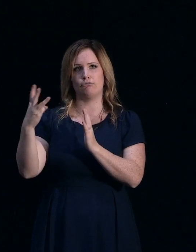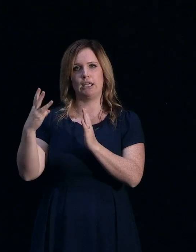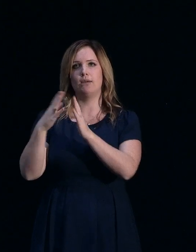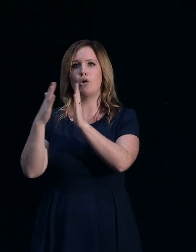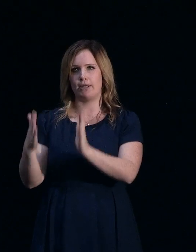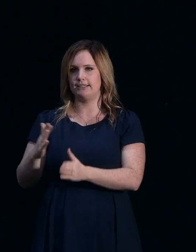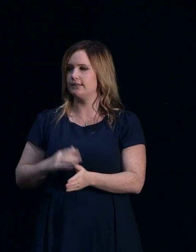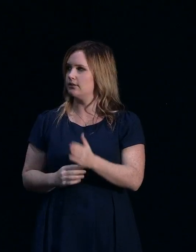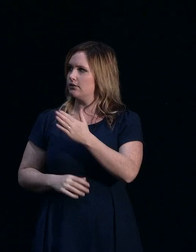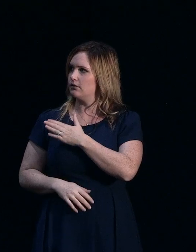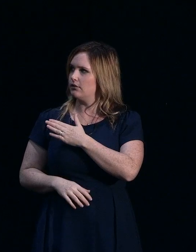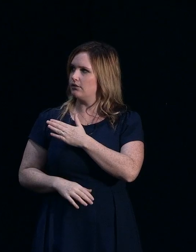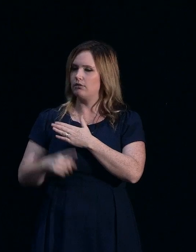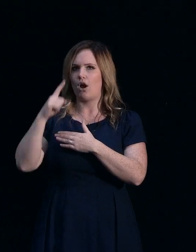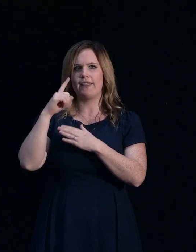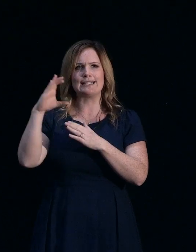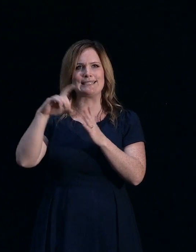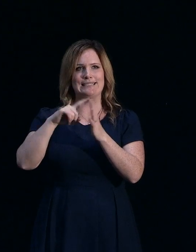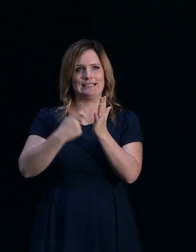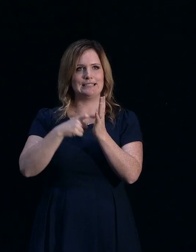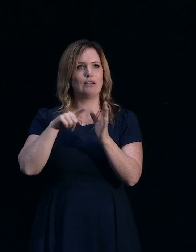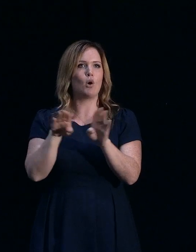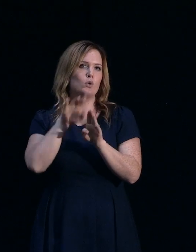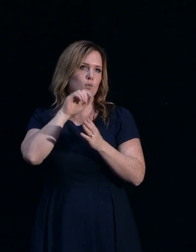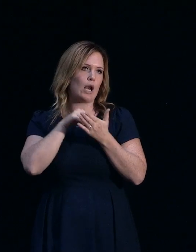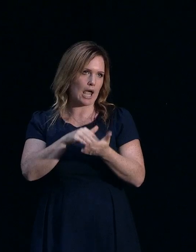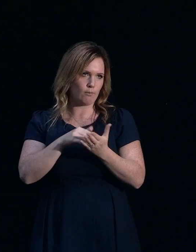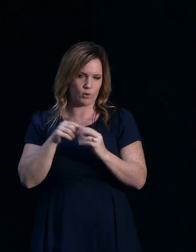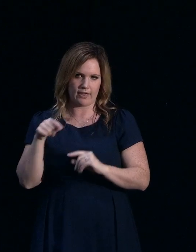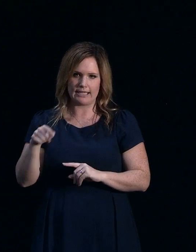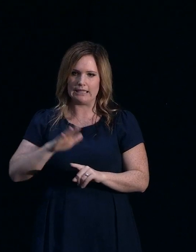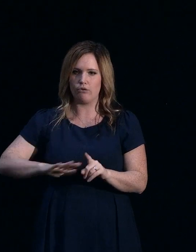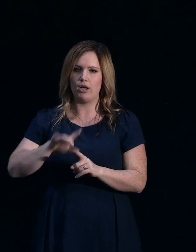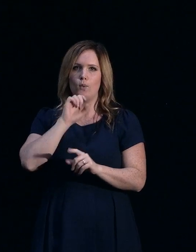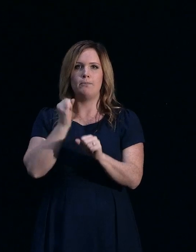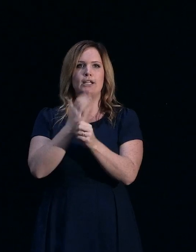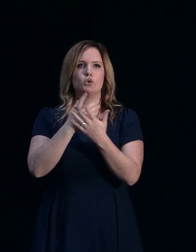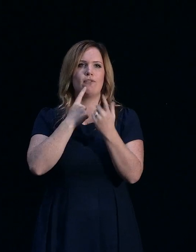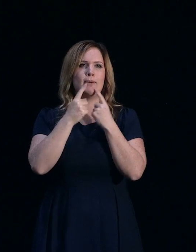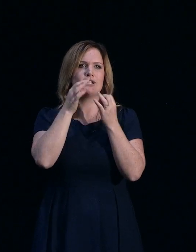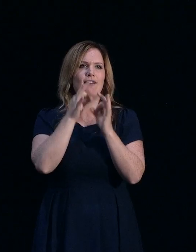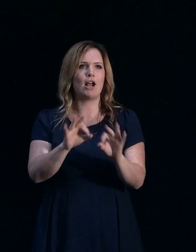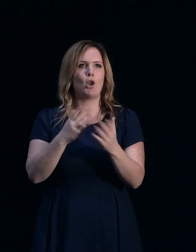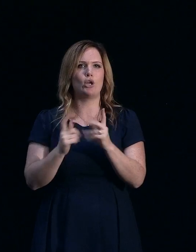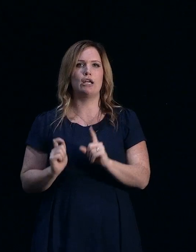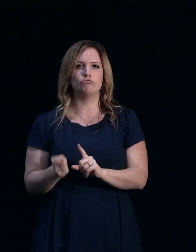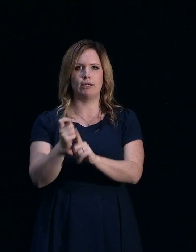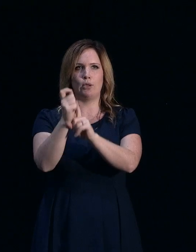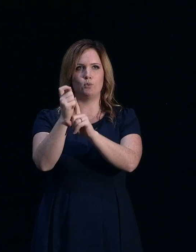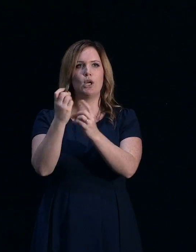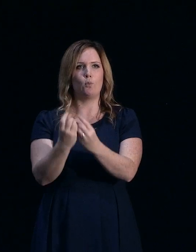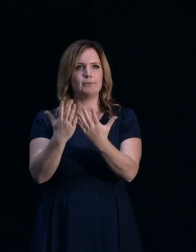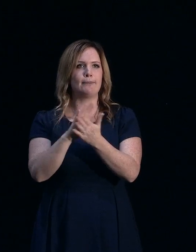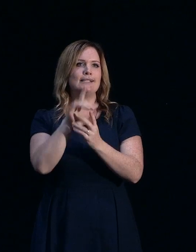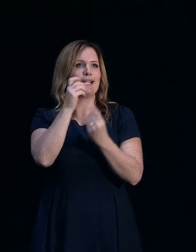I think that's something that Sarah will help with as well. We'll make sure we get the information out on our rebuild website where we can show